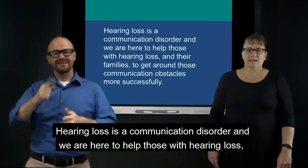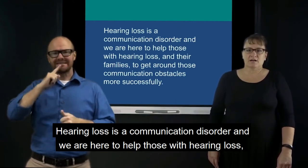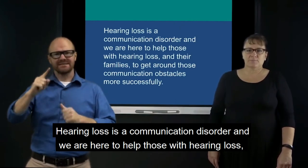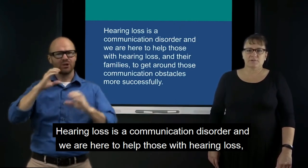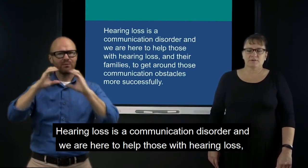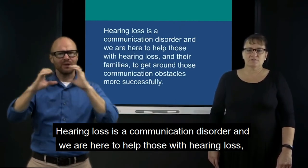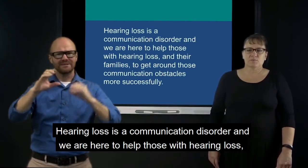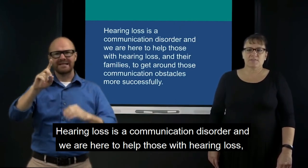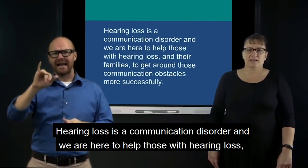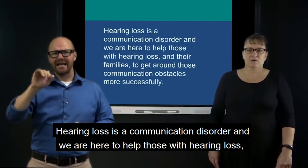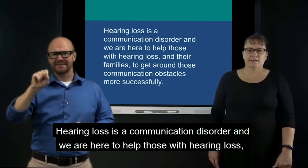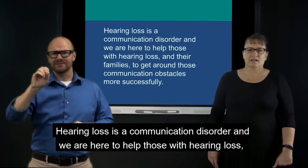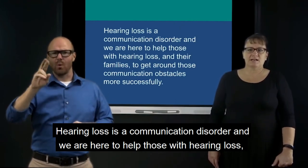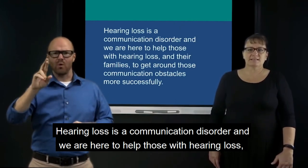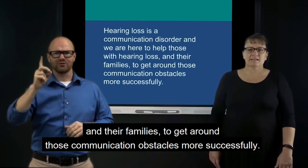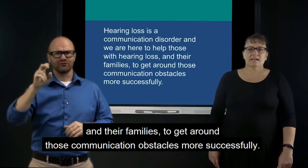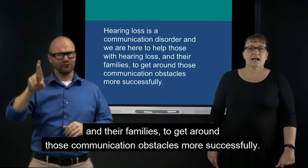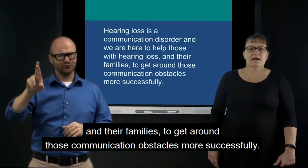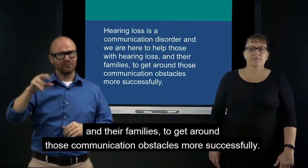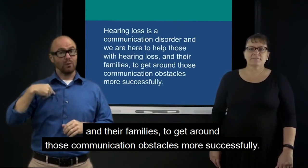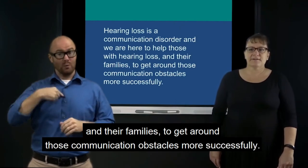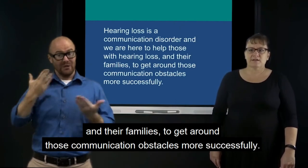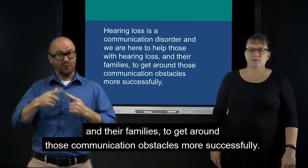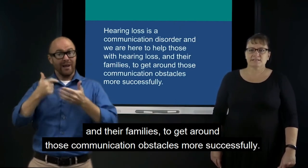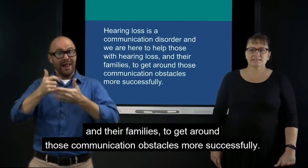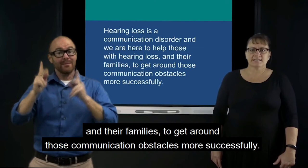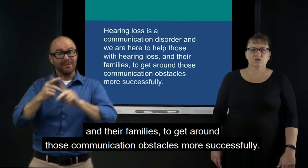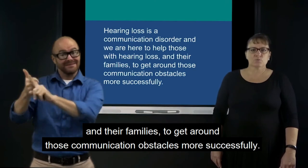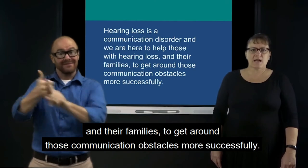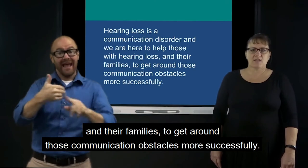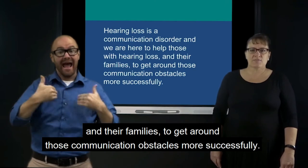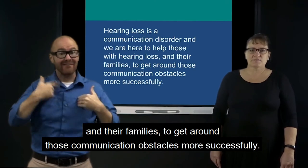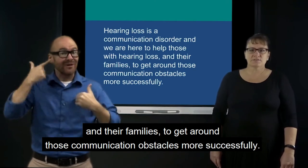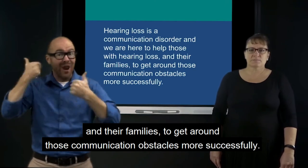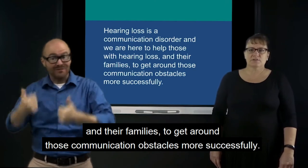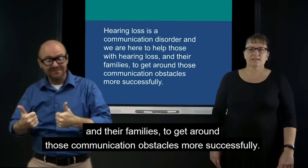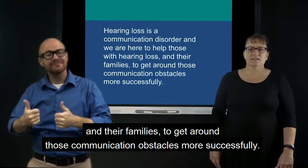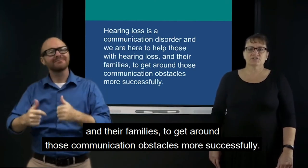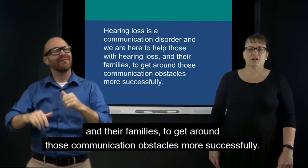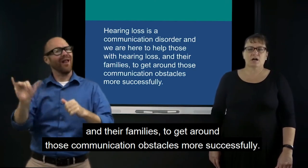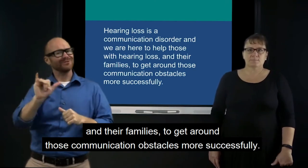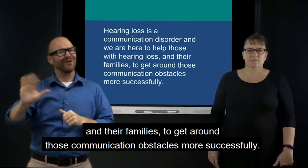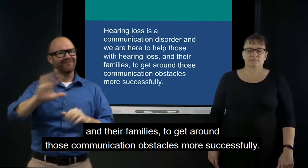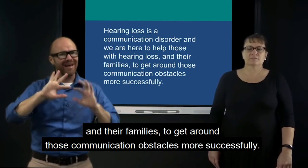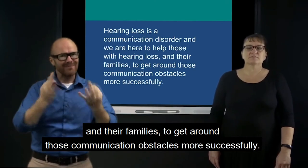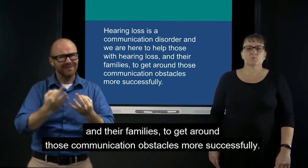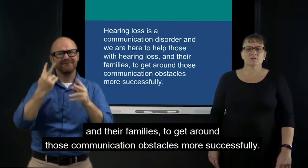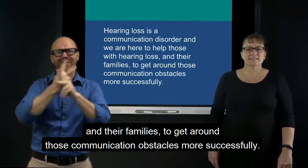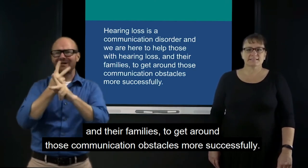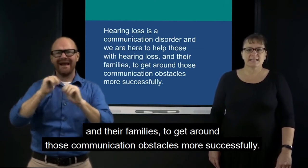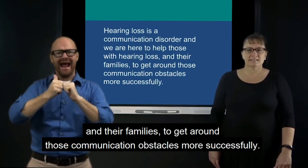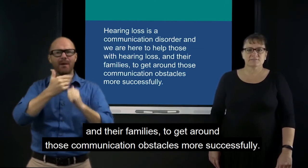help those with hearing loss and their families to get around those communication obstacles more successfully.